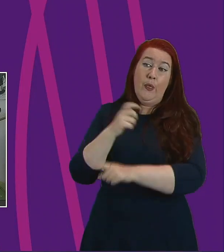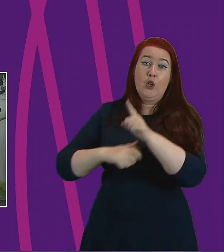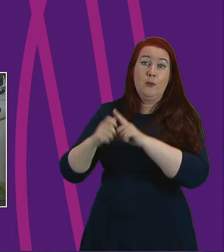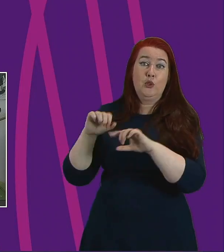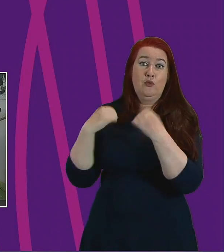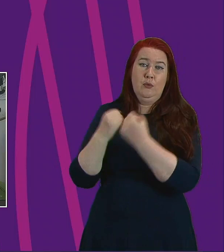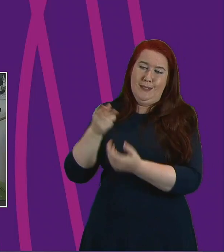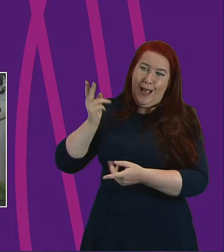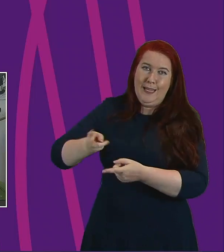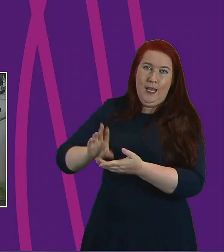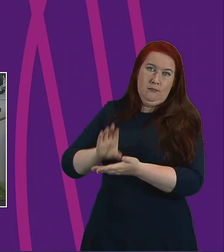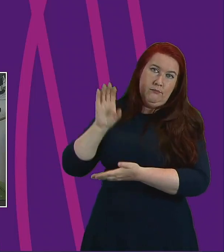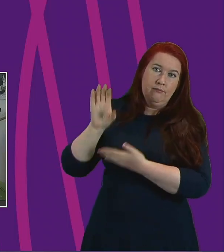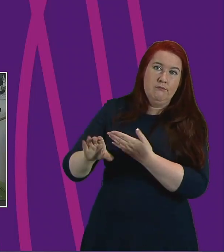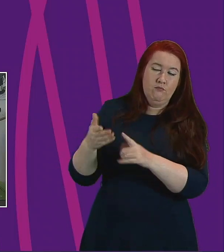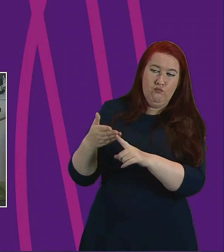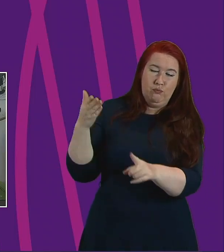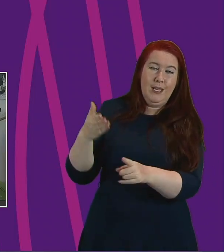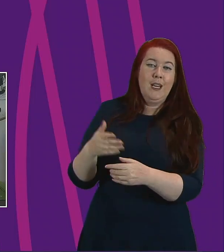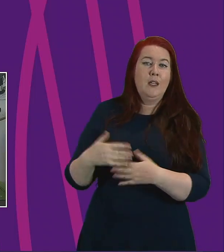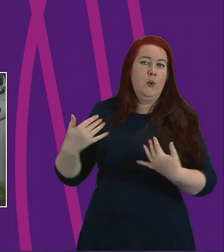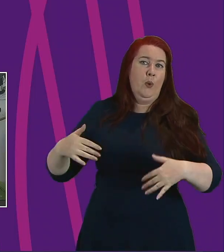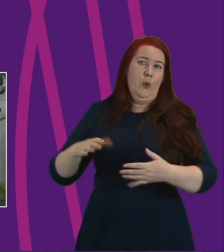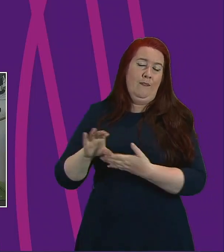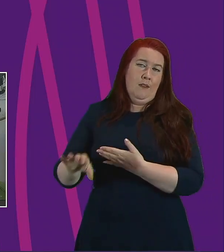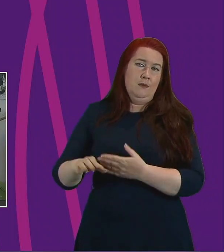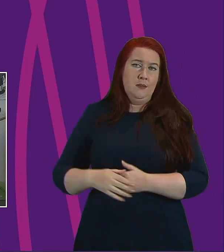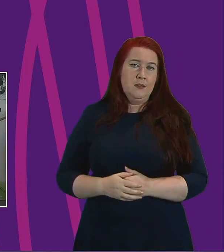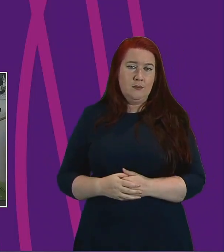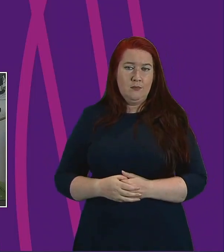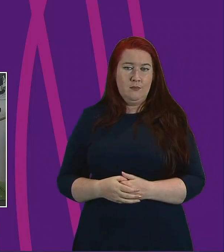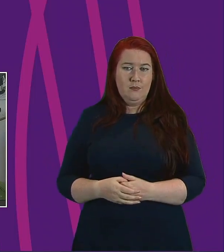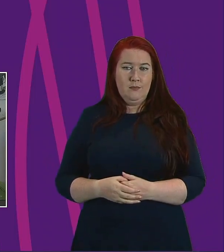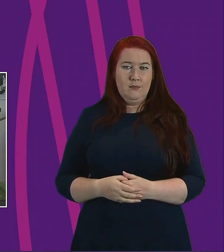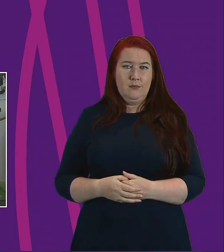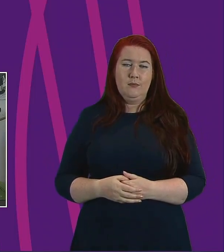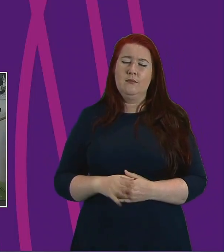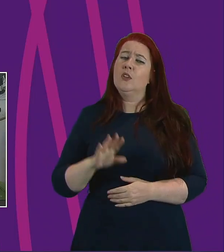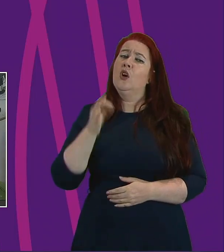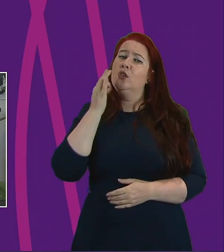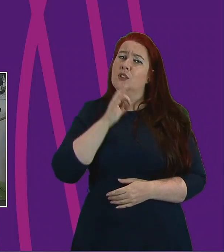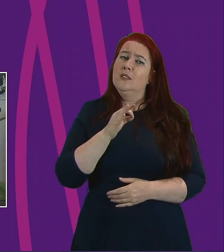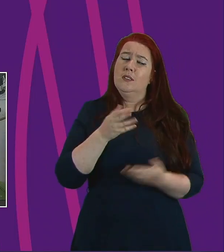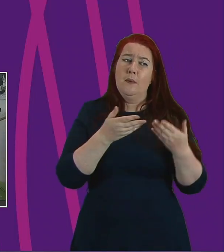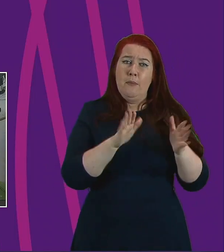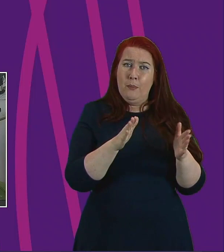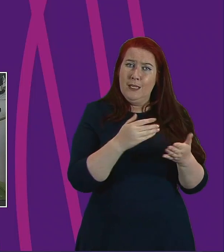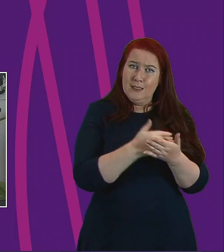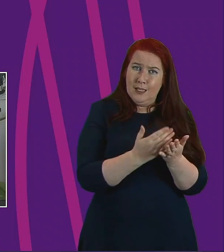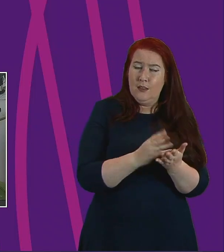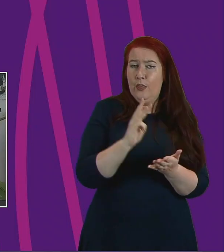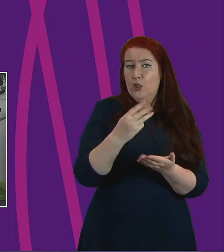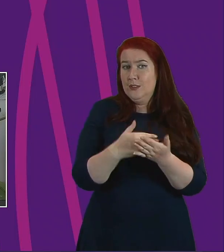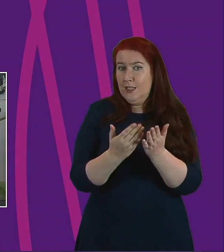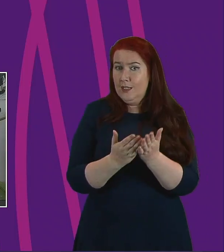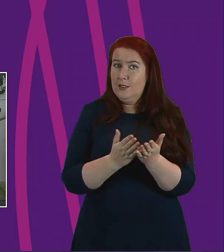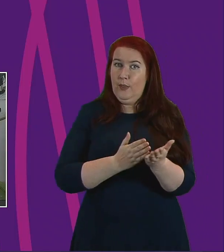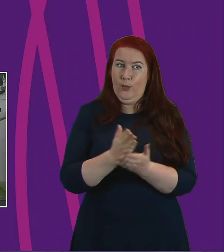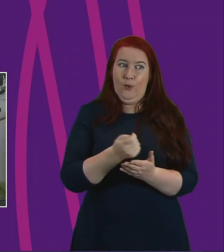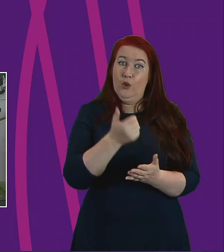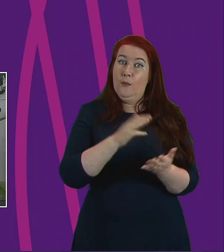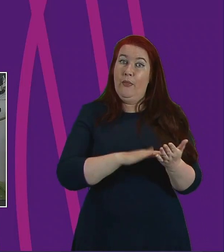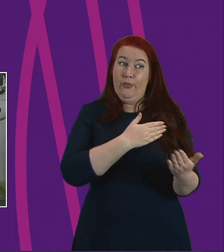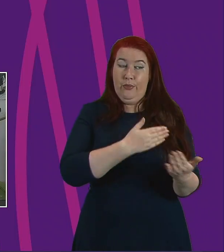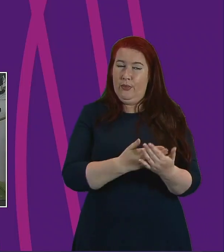involved to have been recognised again. But it is not just the public and third sector that have come to the fore during the last few